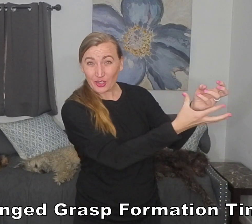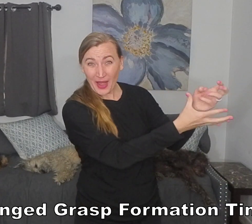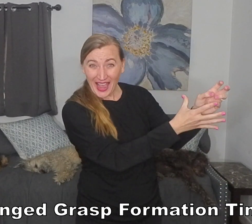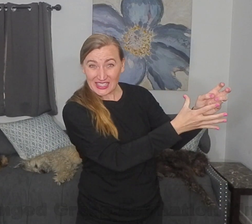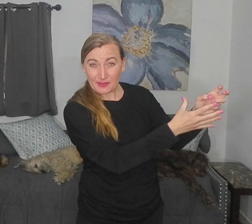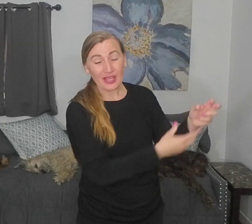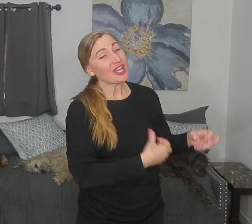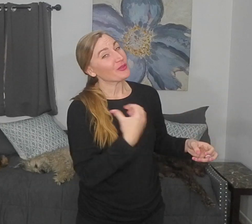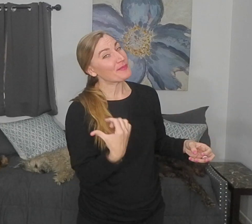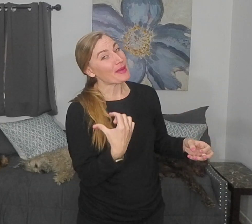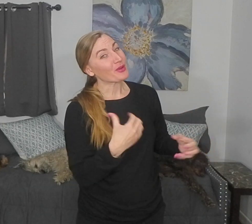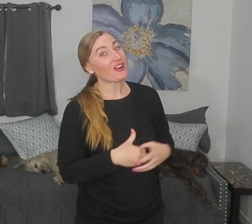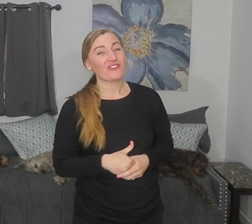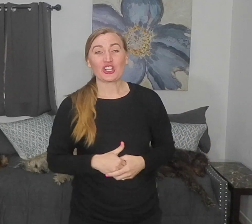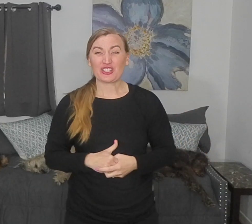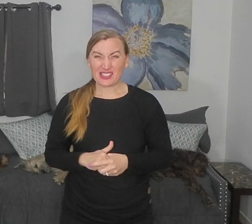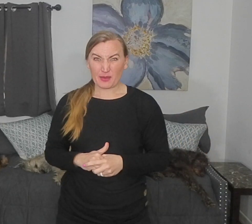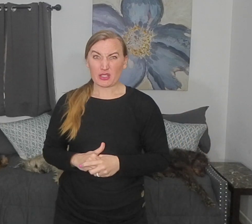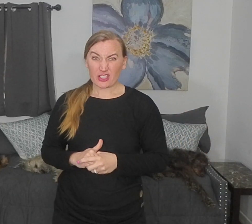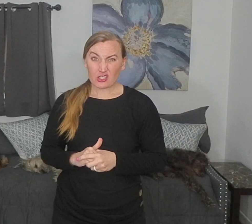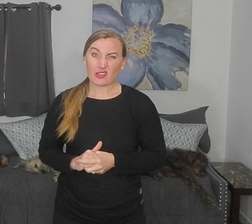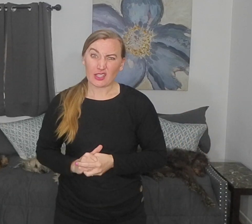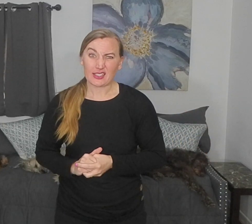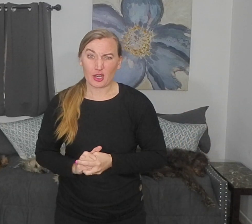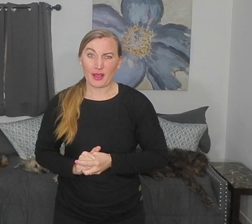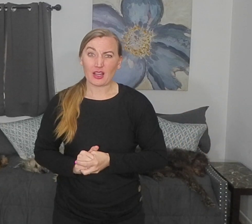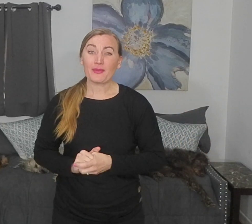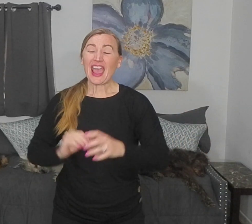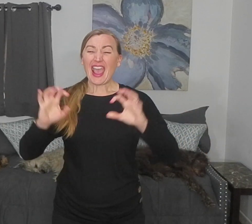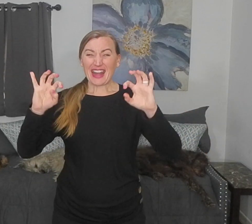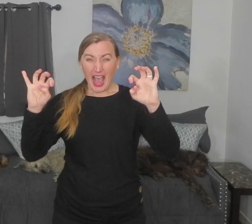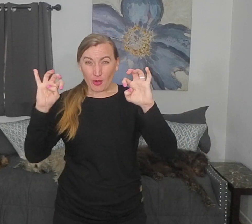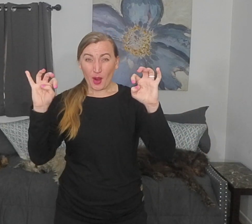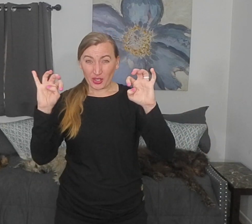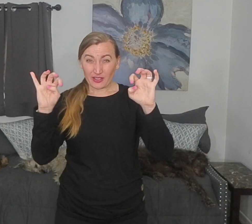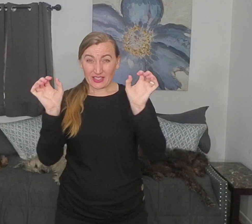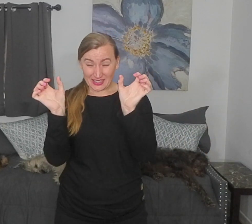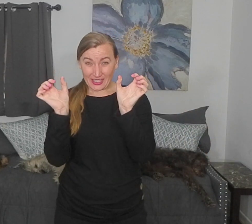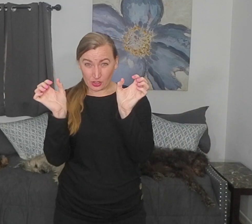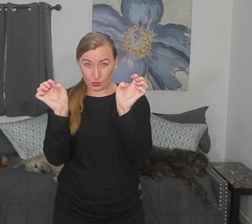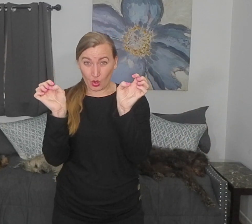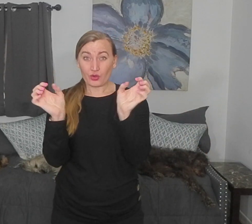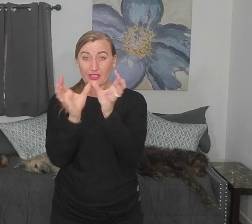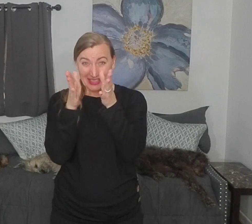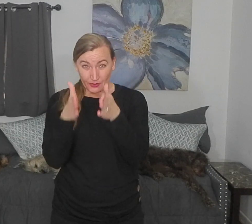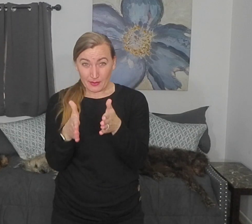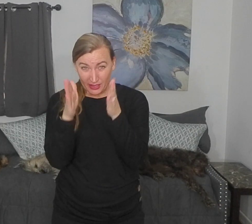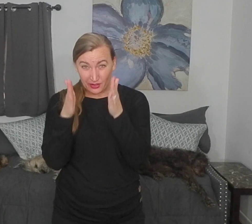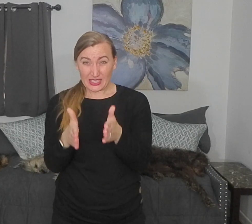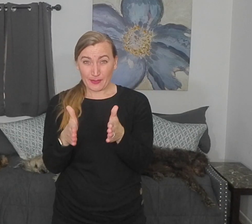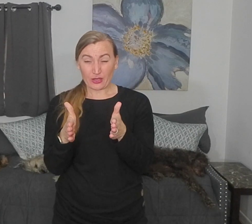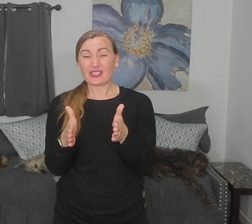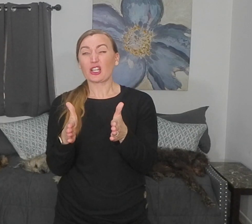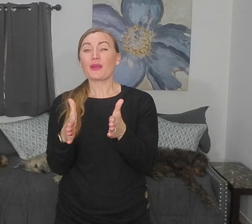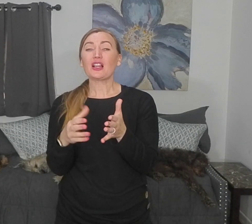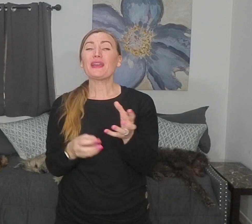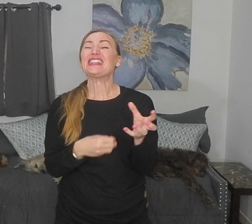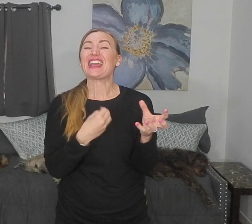grasp. Remember our functional subdivisions of the cerebellum and how part of it takes a role that down the middle of the spinal cerebellum in